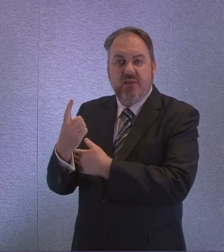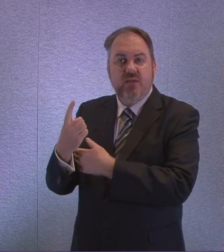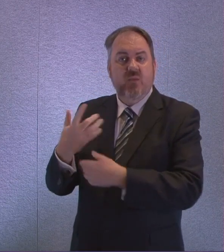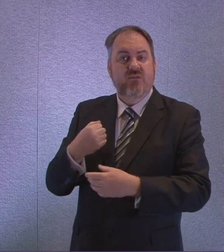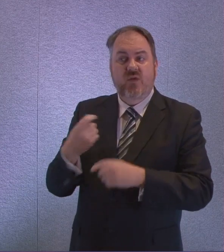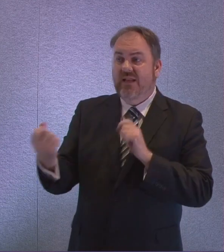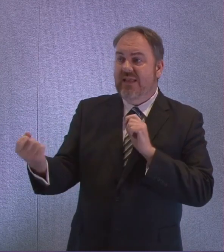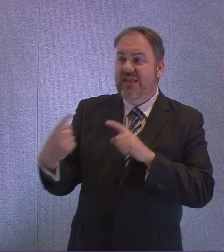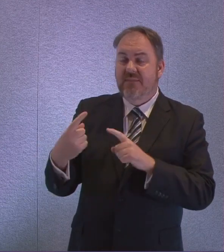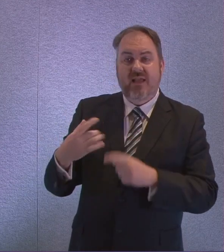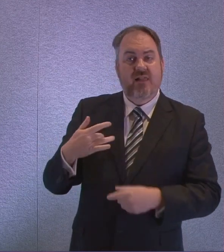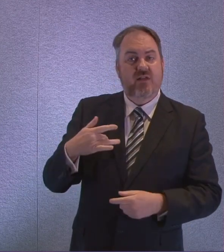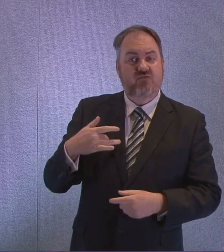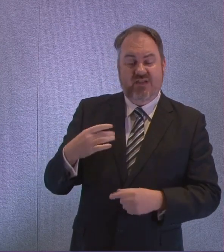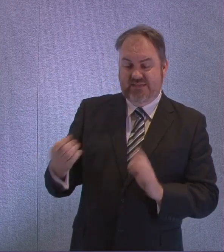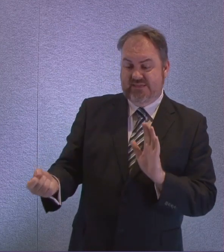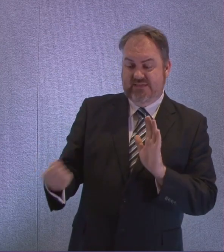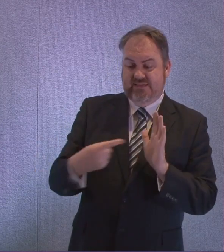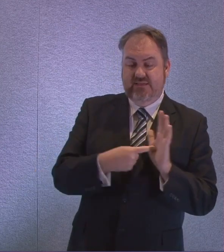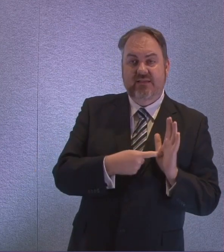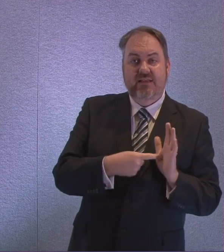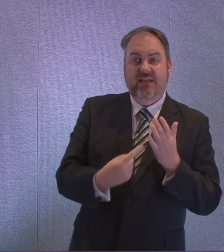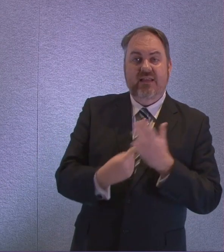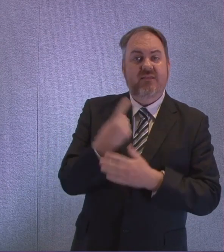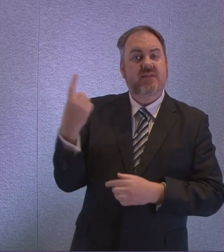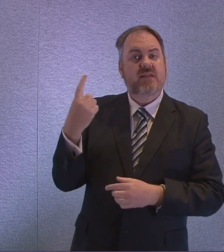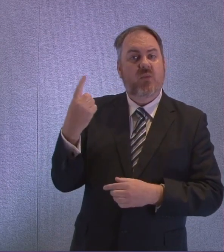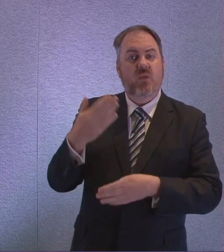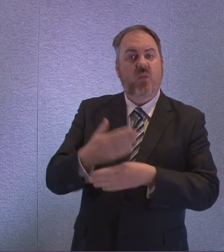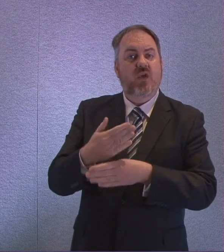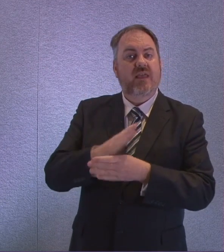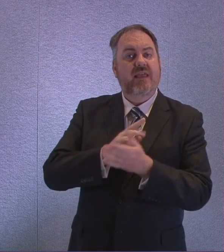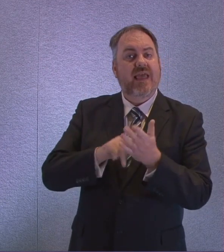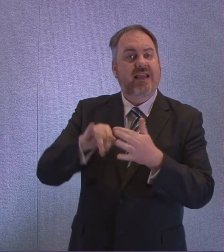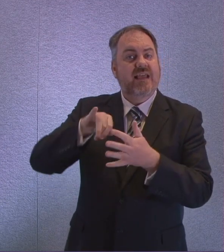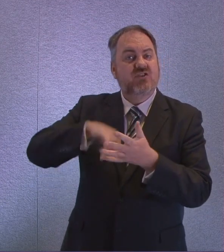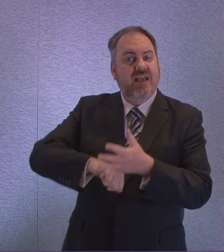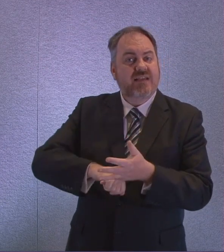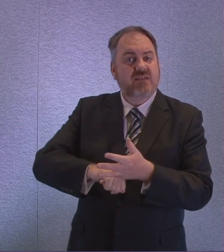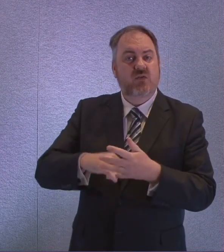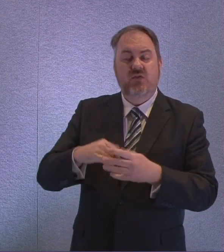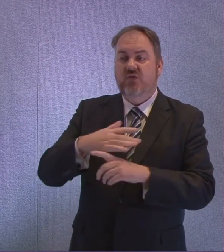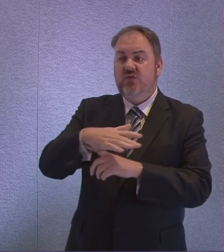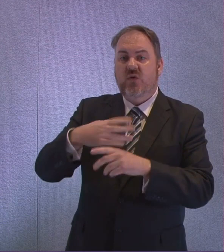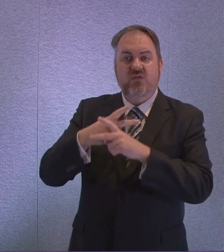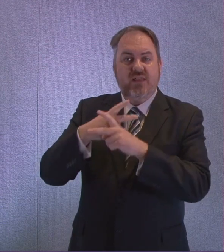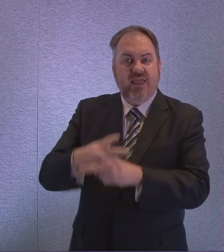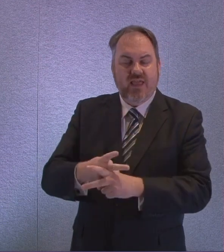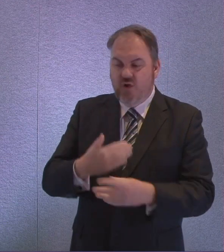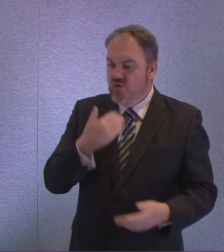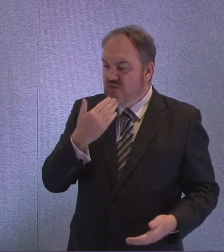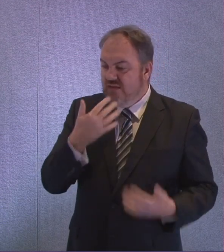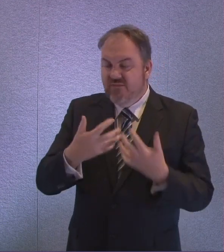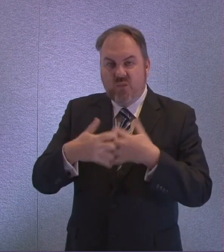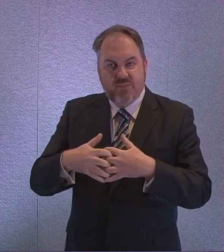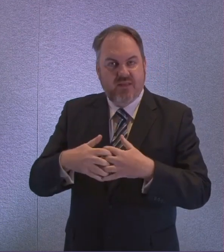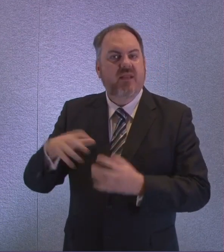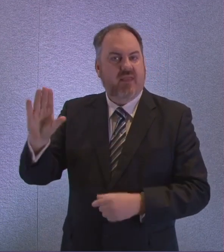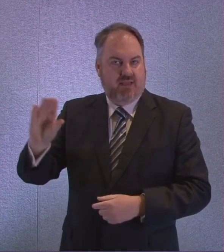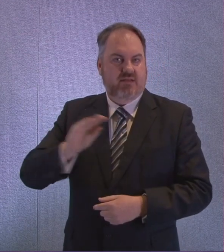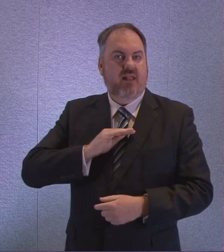the front line, in the front line workforce can use if they have concerns that they want to be immediately brought to the attention of me and ministers.